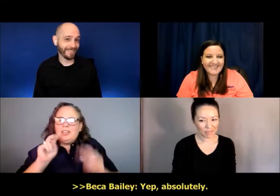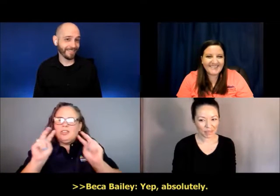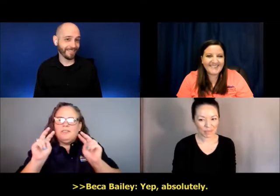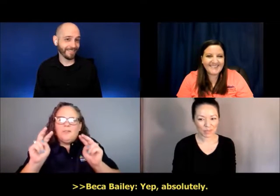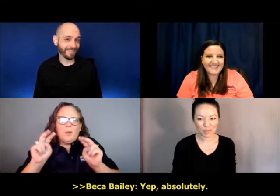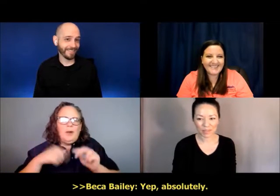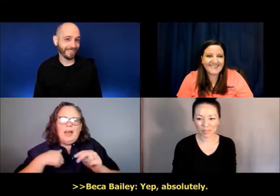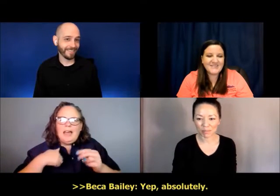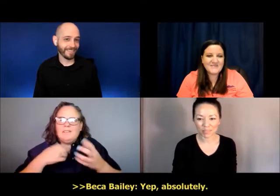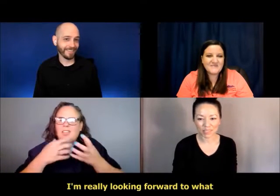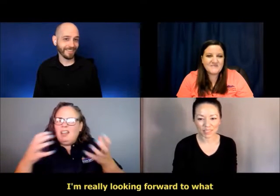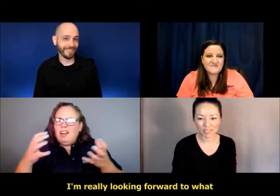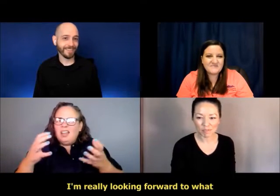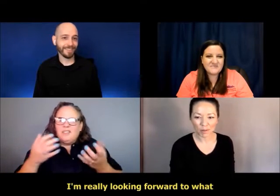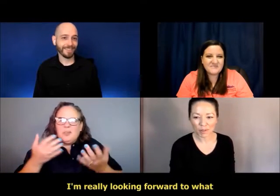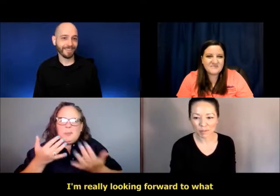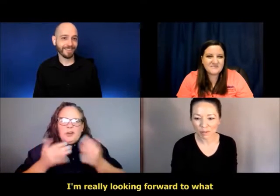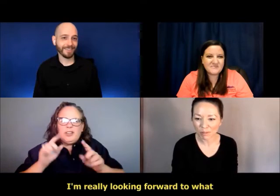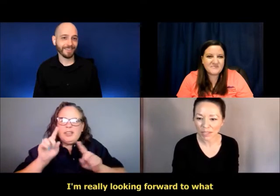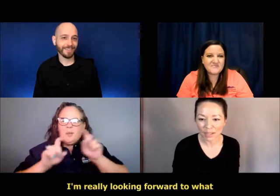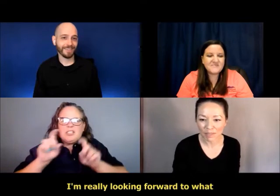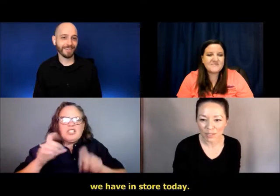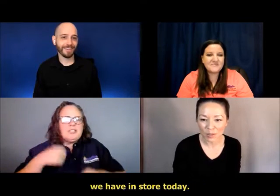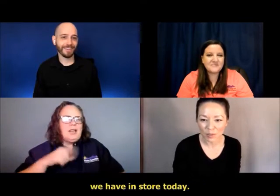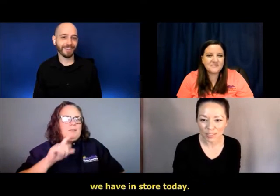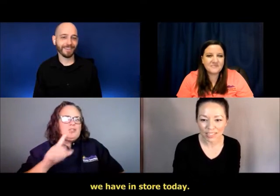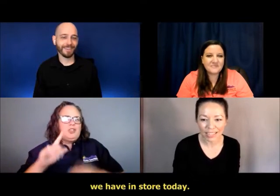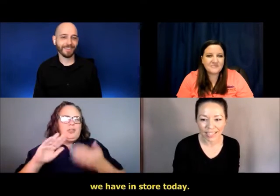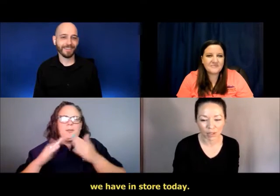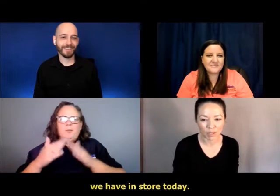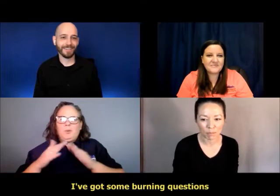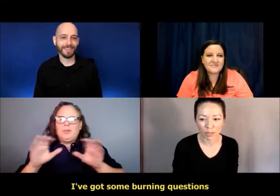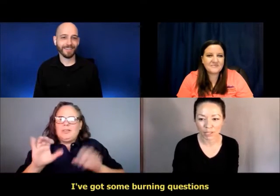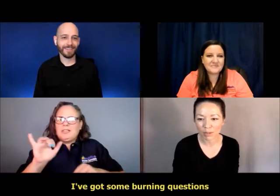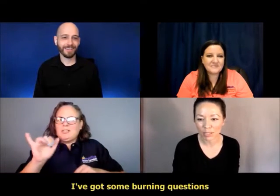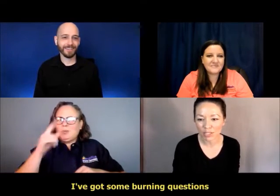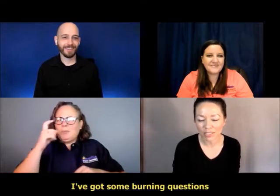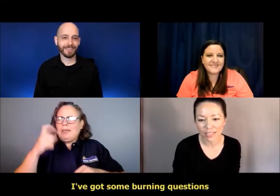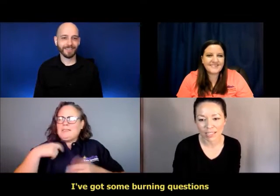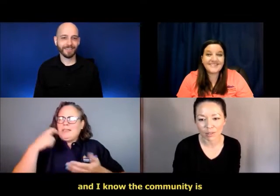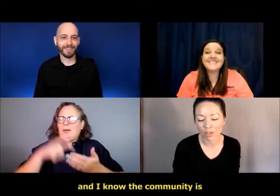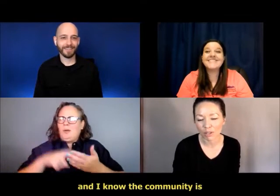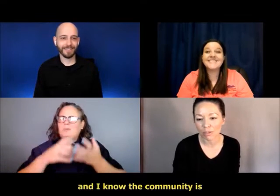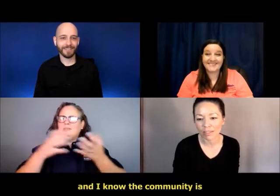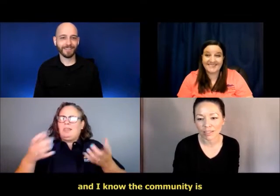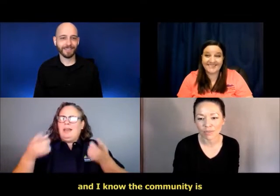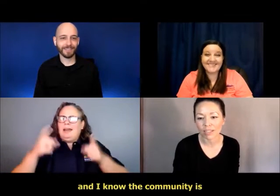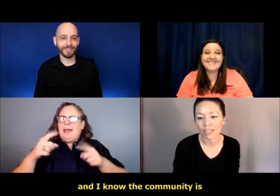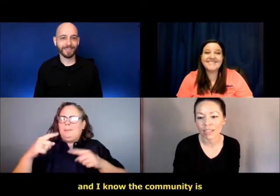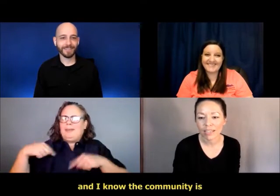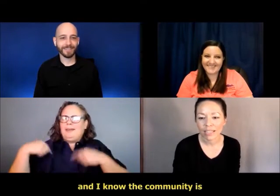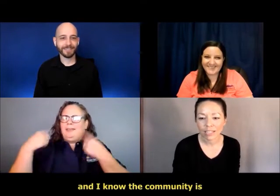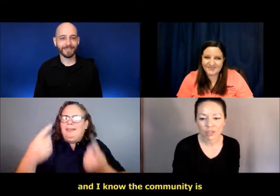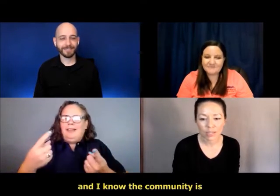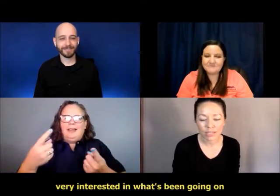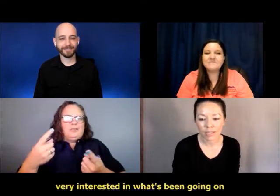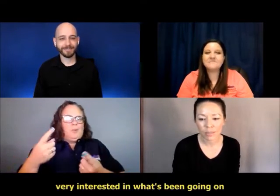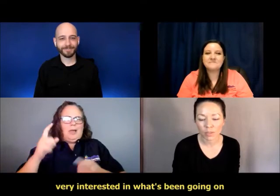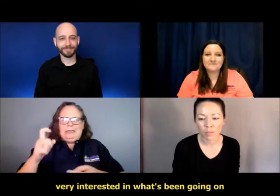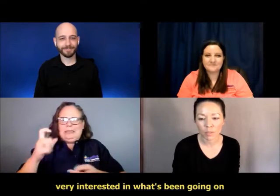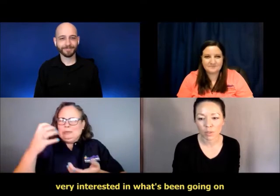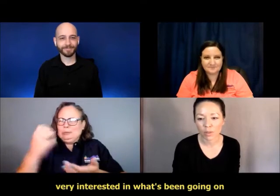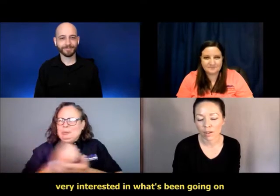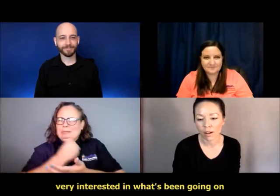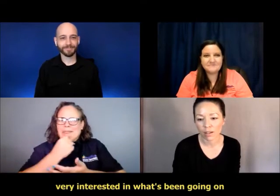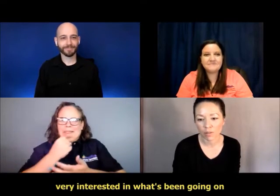Yep, absolutely. I'm really looking forward to what we have in store today. I've got some burning questions and I know the community is very interested